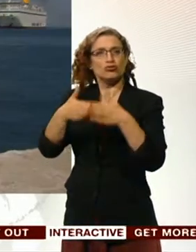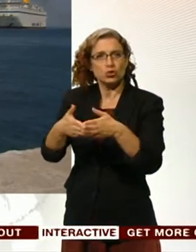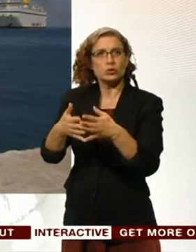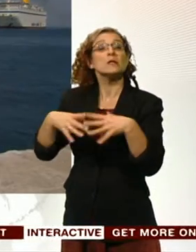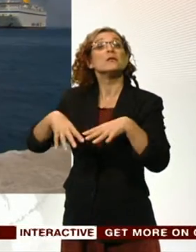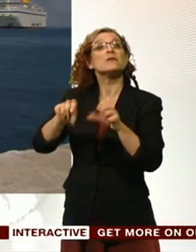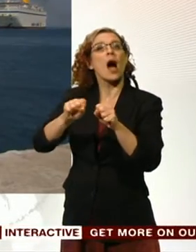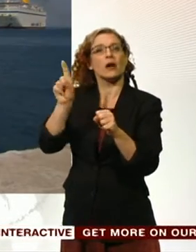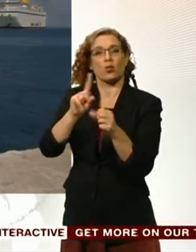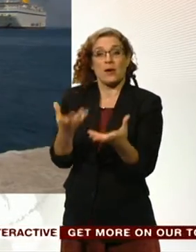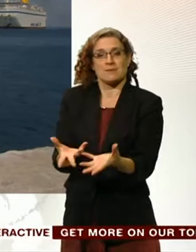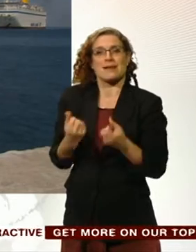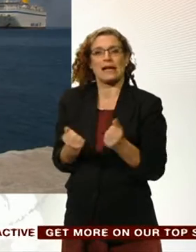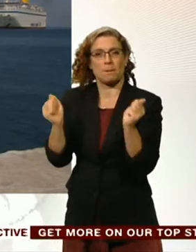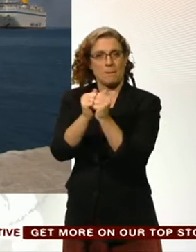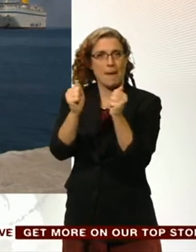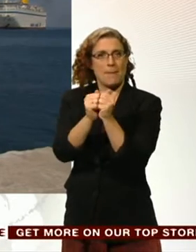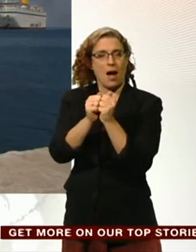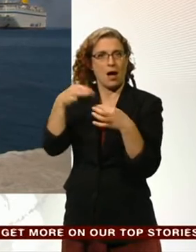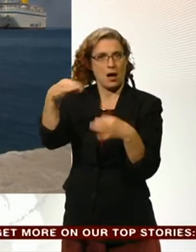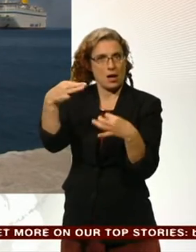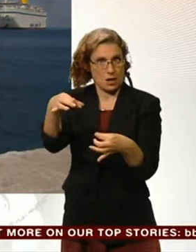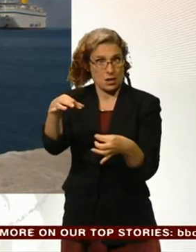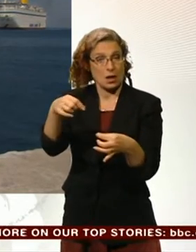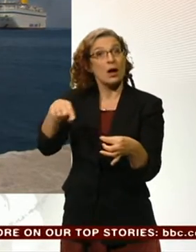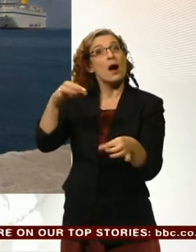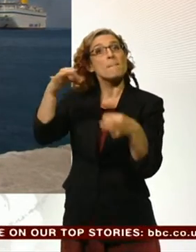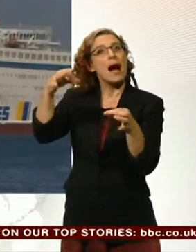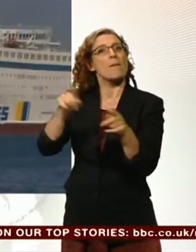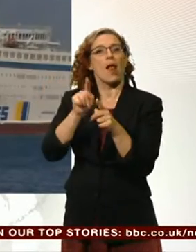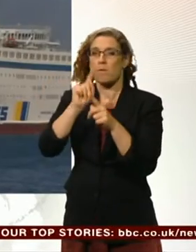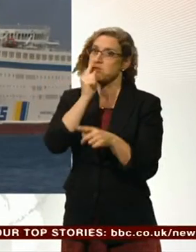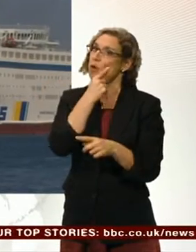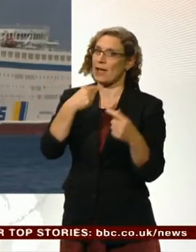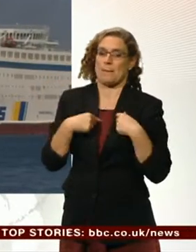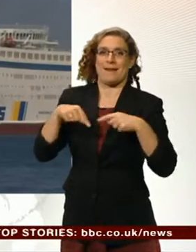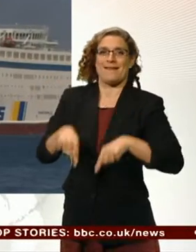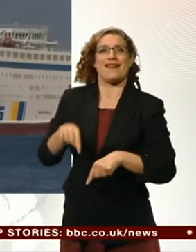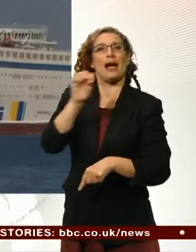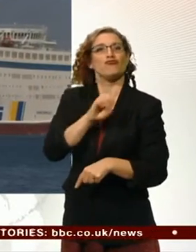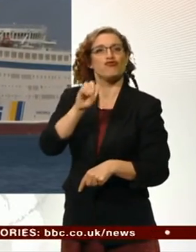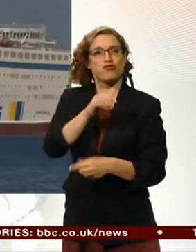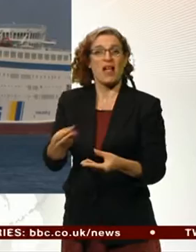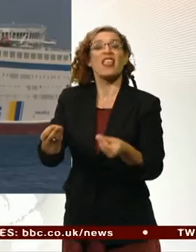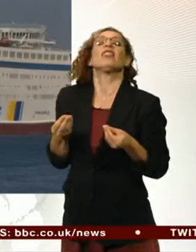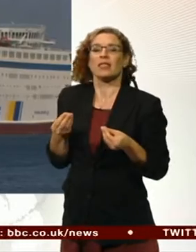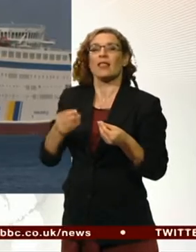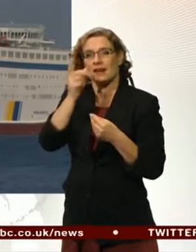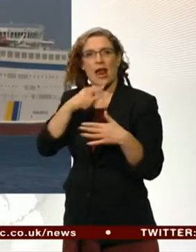documents they need in order to travel to other parts of Europe. Up to now, that work has been done in a stadium in the centre of the town, and